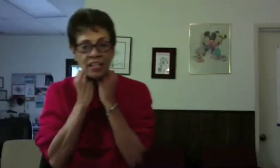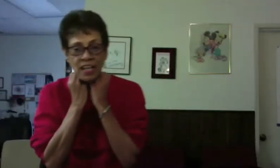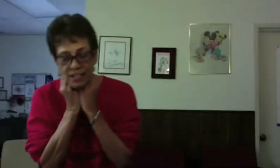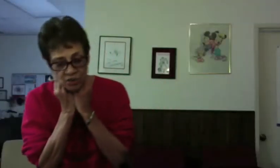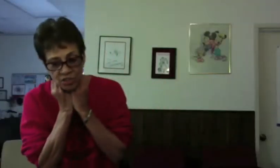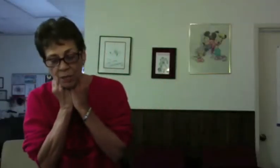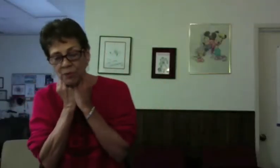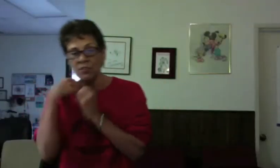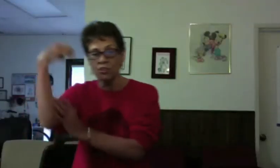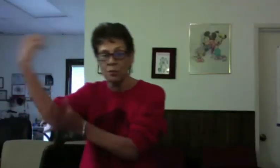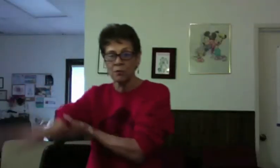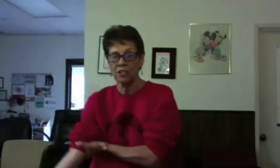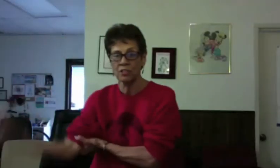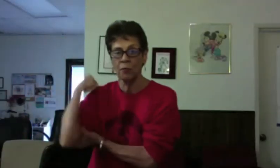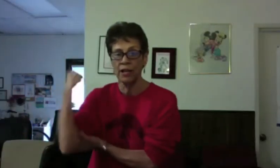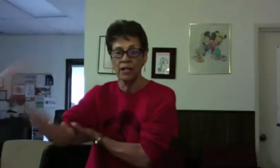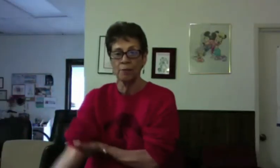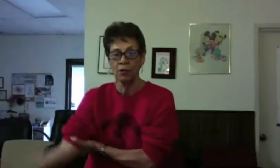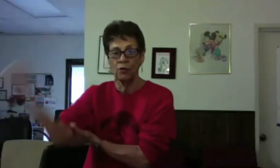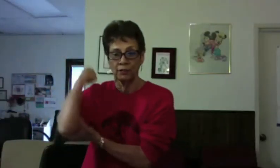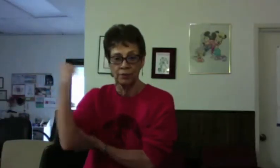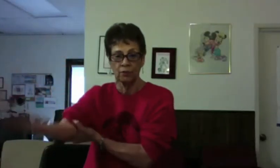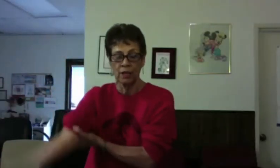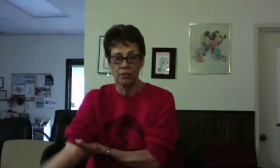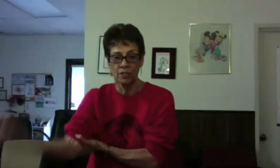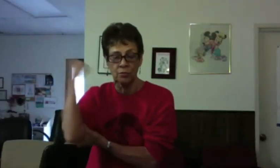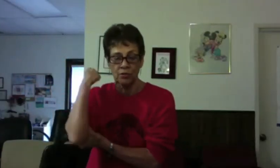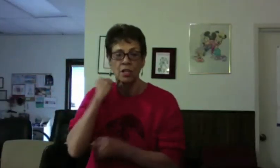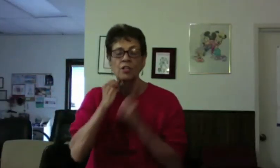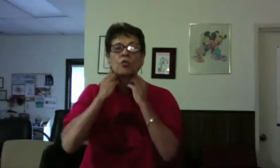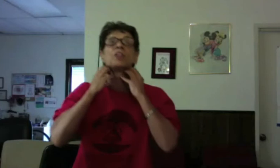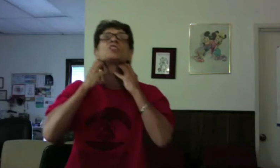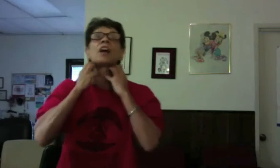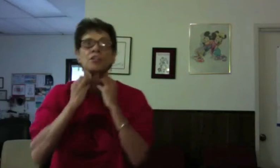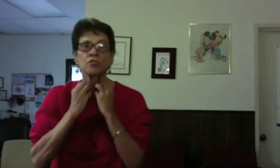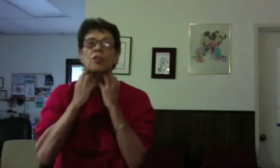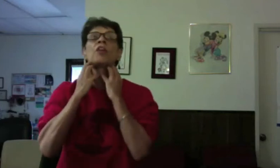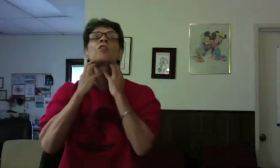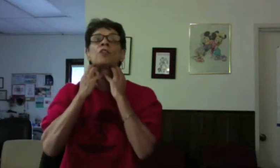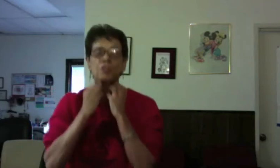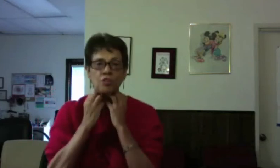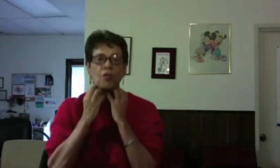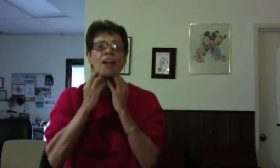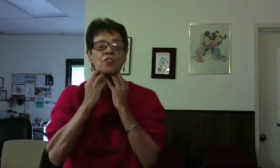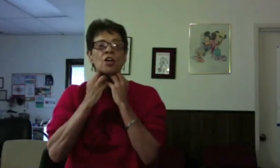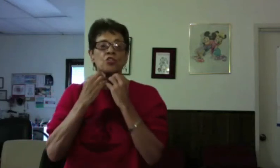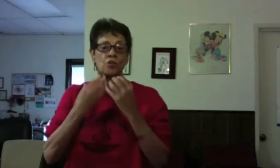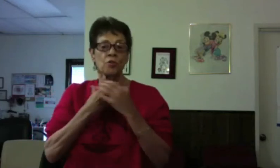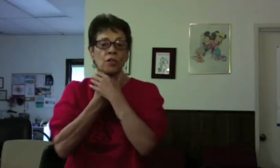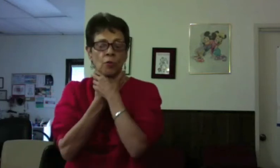again, it's just like being at the gym, picking a weight up and going, you know, like this with it. So these guys, they're learning to stretch. So, you know, when